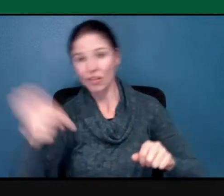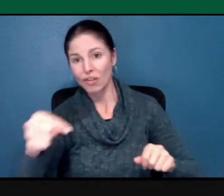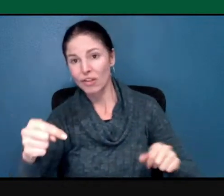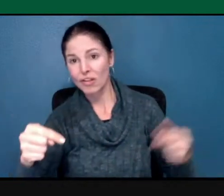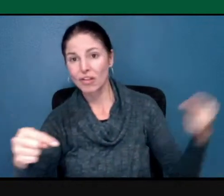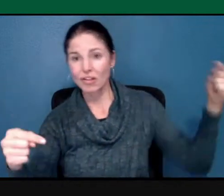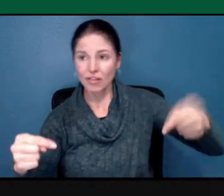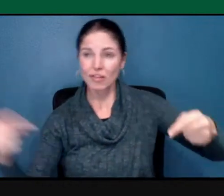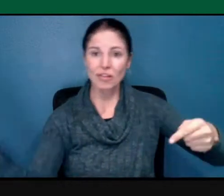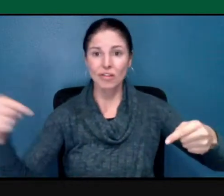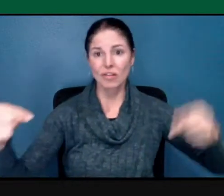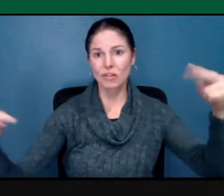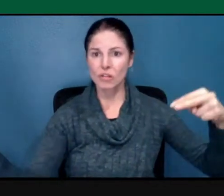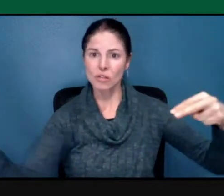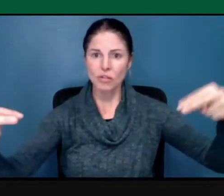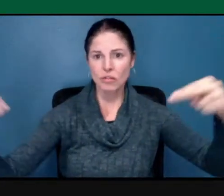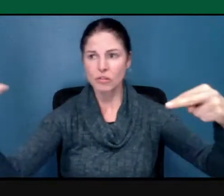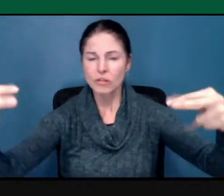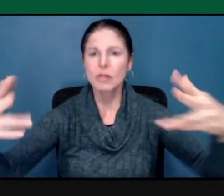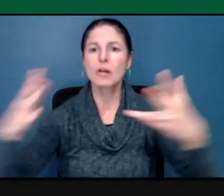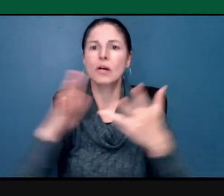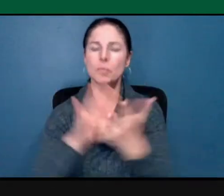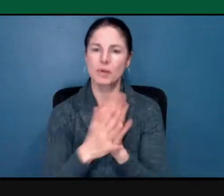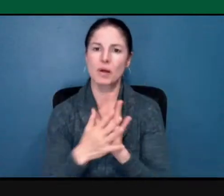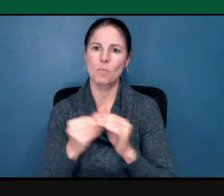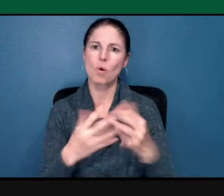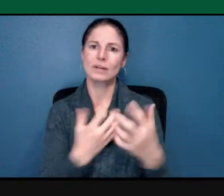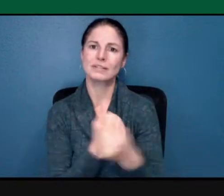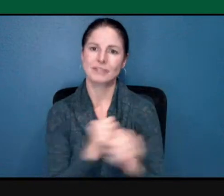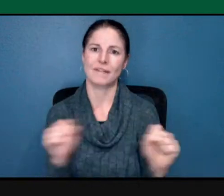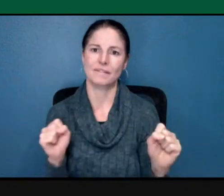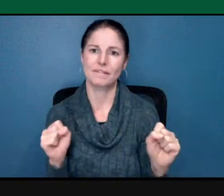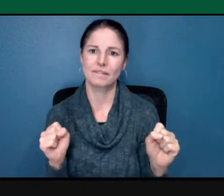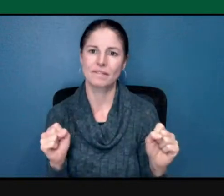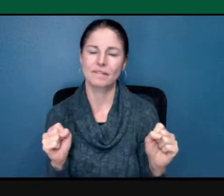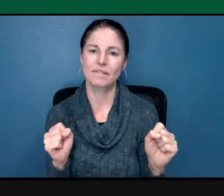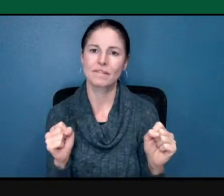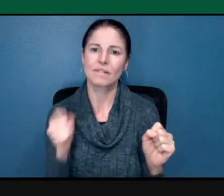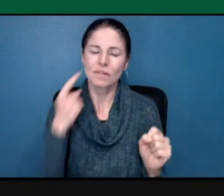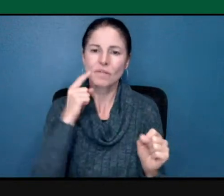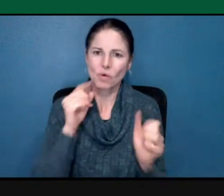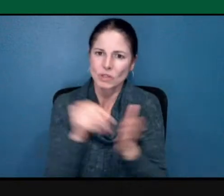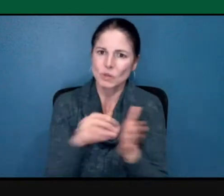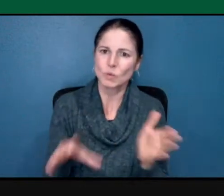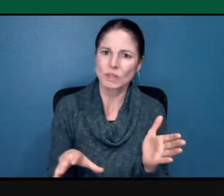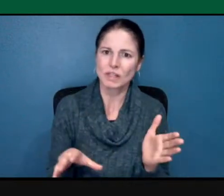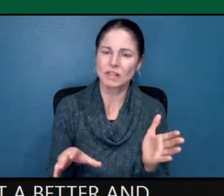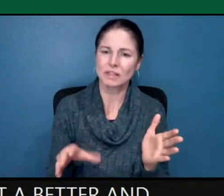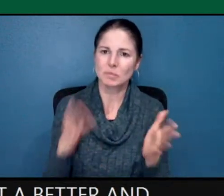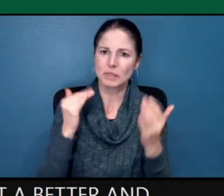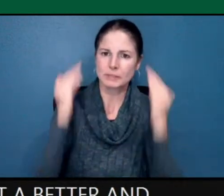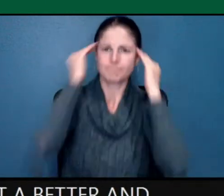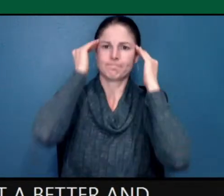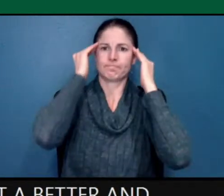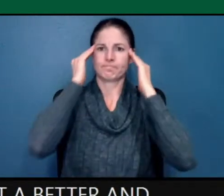we're going to make this a much better and safer place for all the students to, to thrive and to grow.